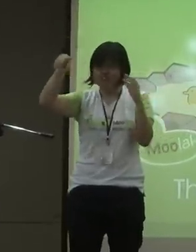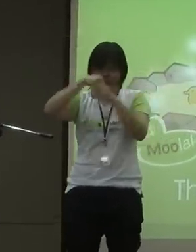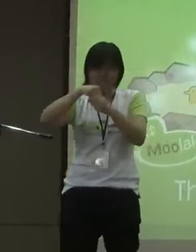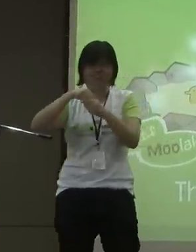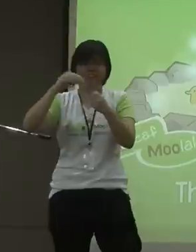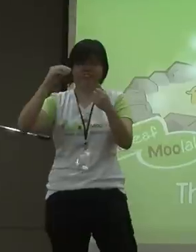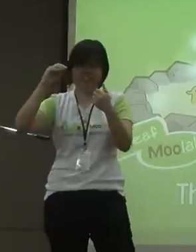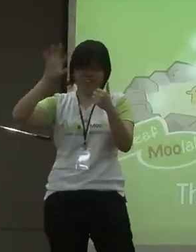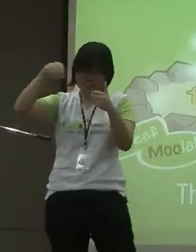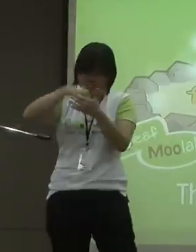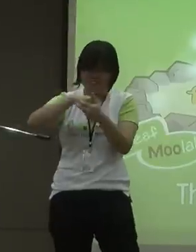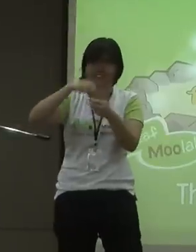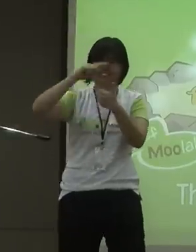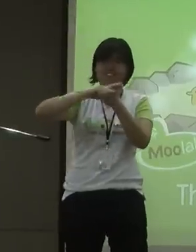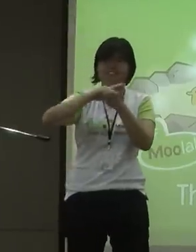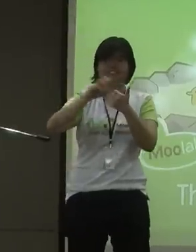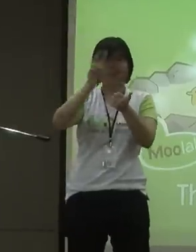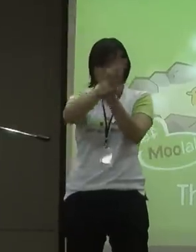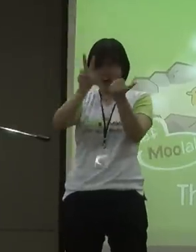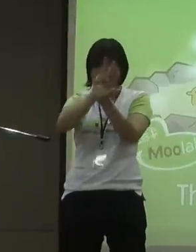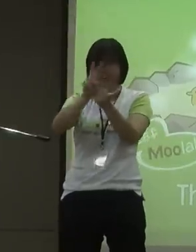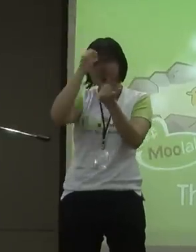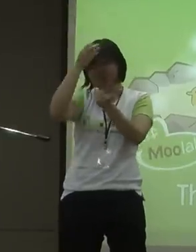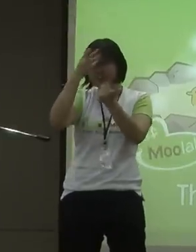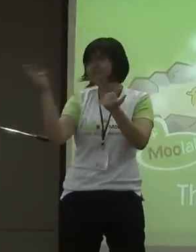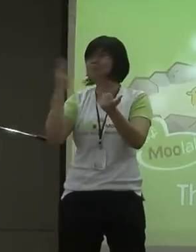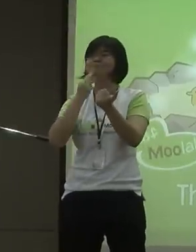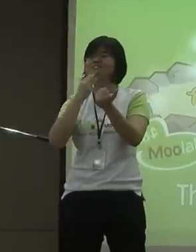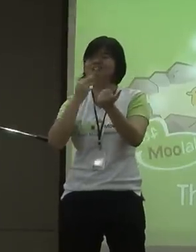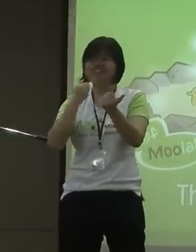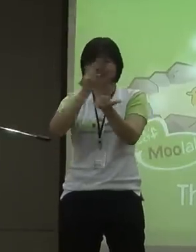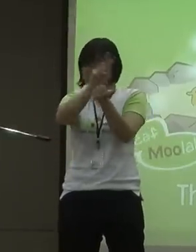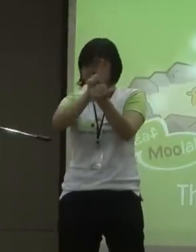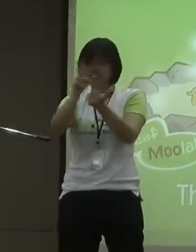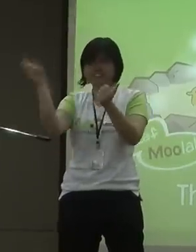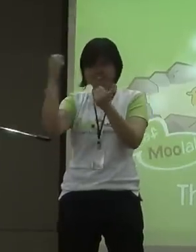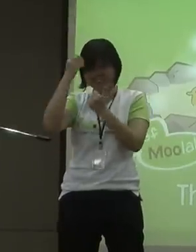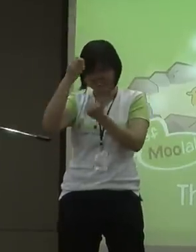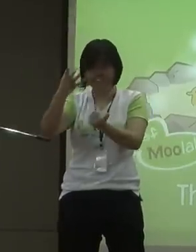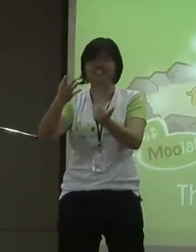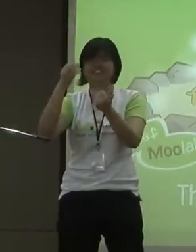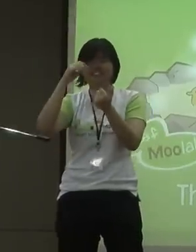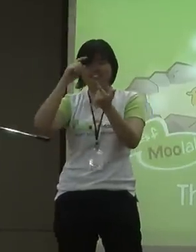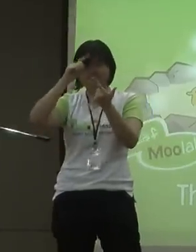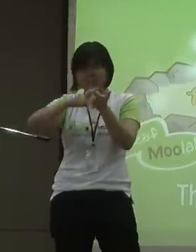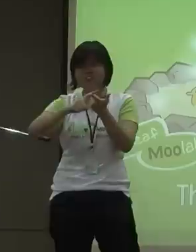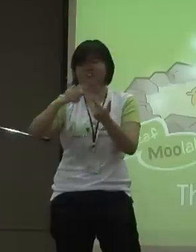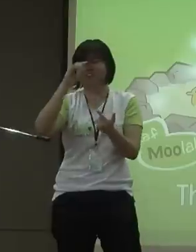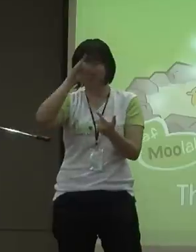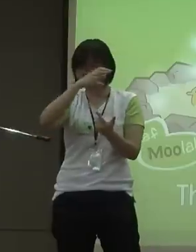of the website and together with my other partners, we will have James to write the content and Maymay will be responsible